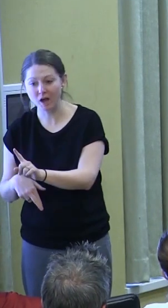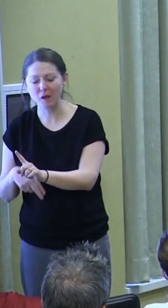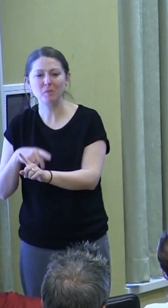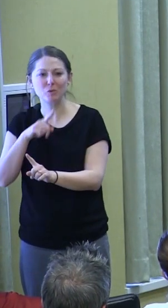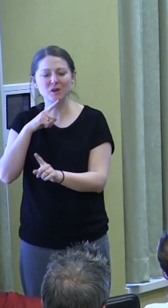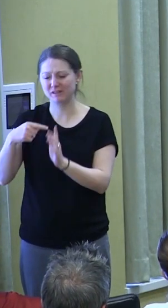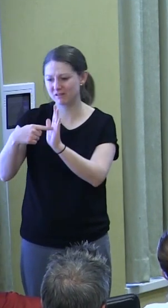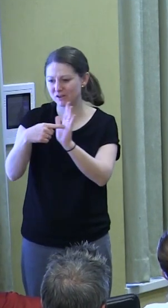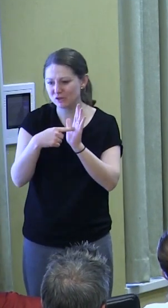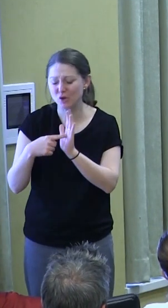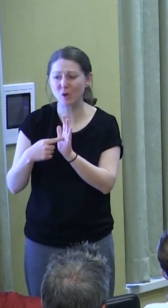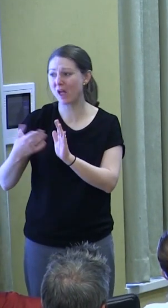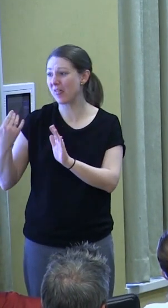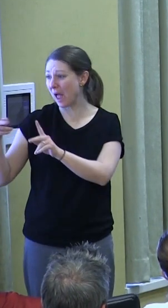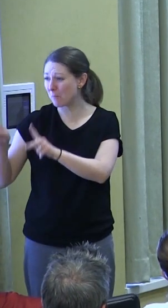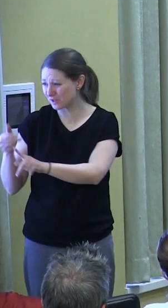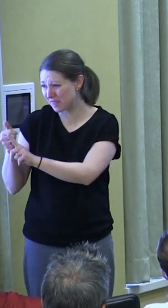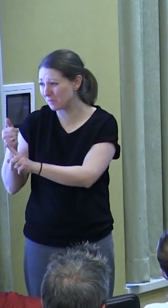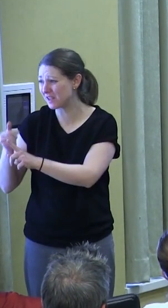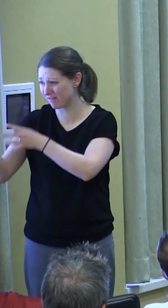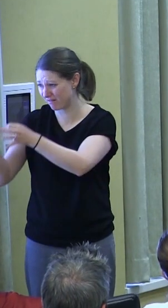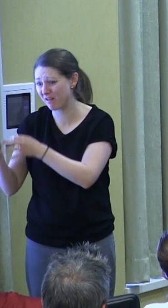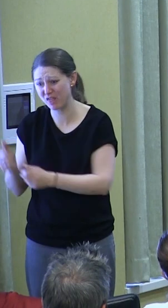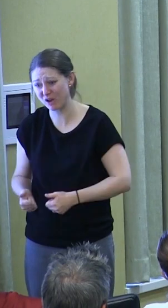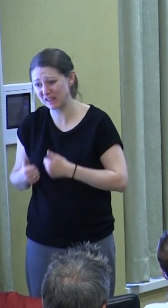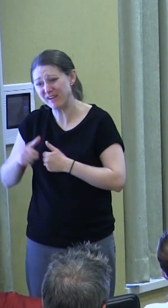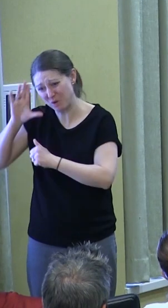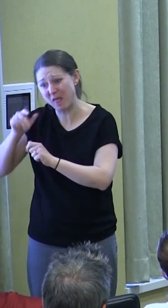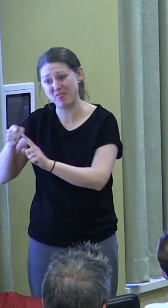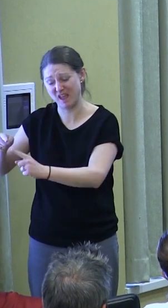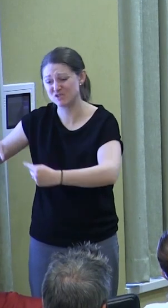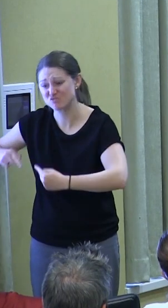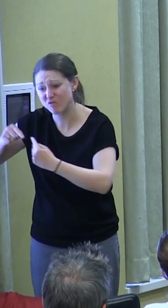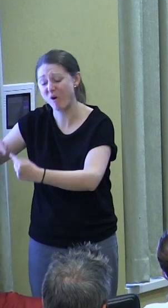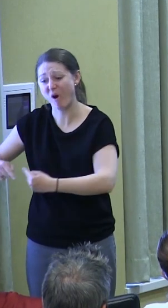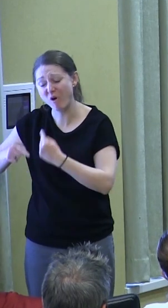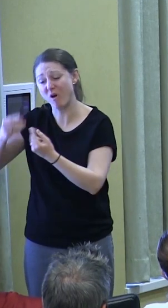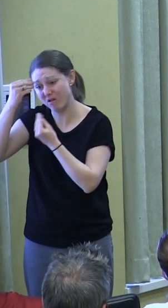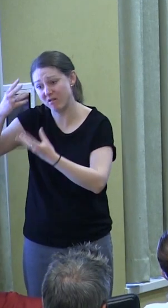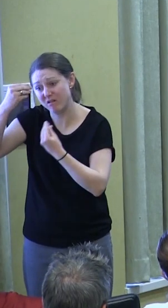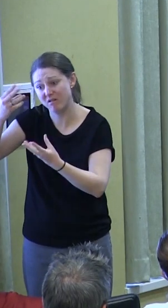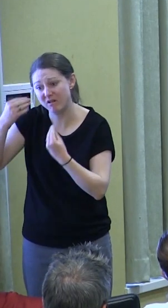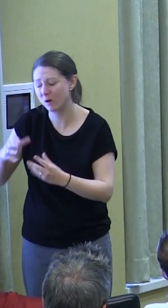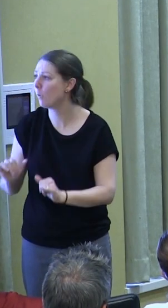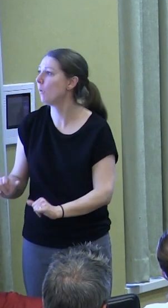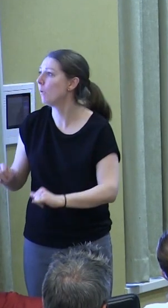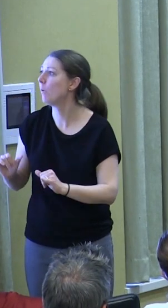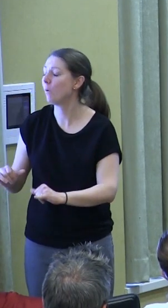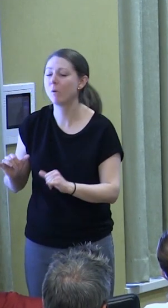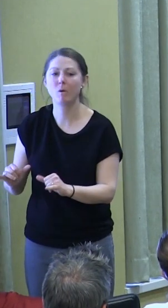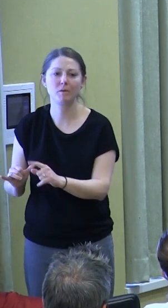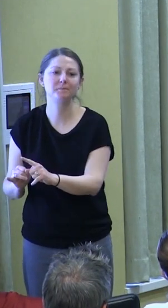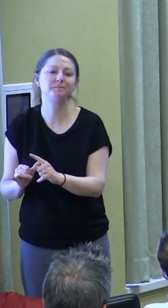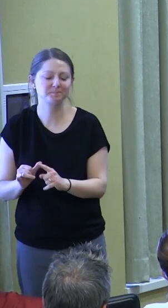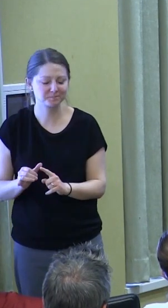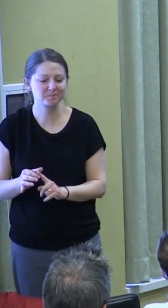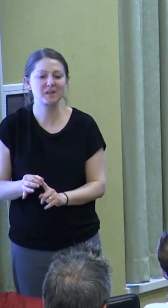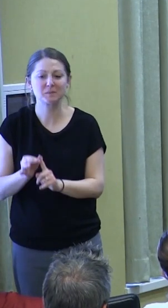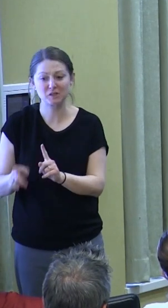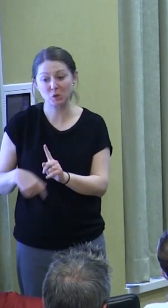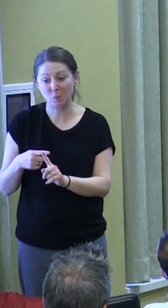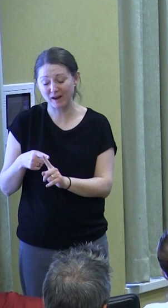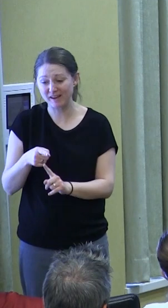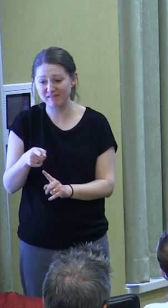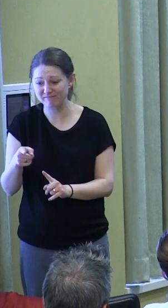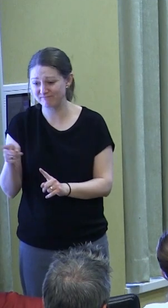struggle. How hopers struggled with making decisions in the moment, especially when they